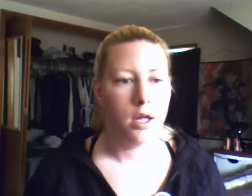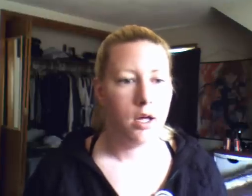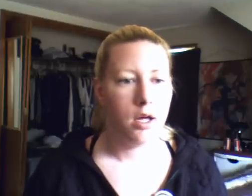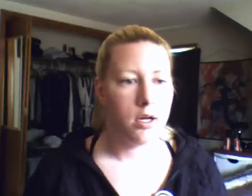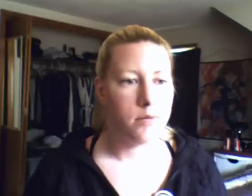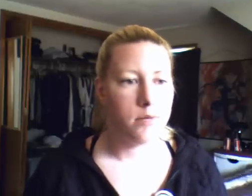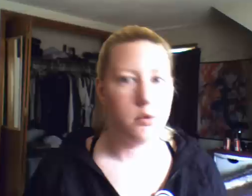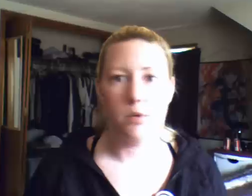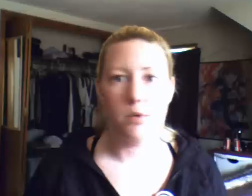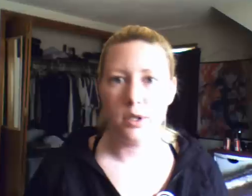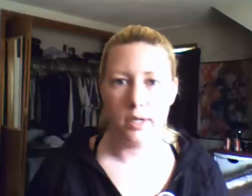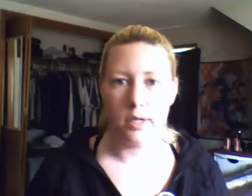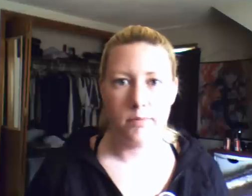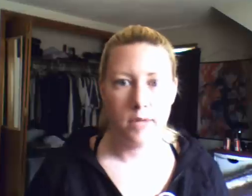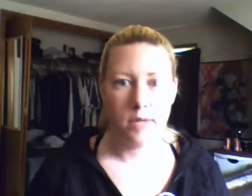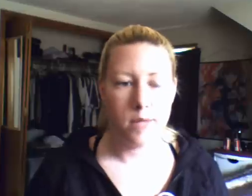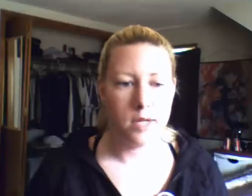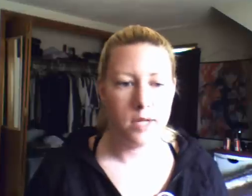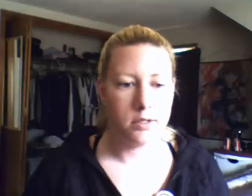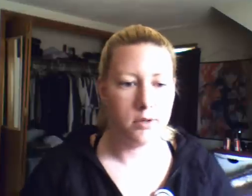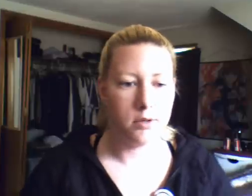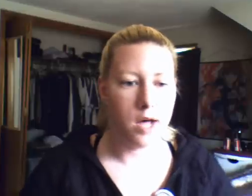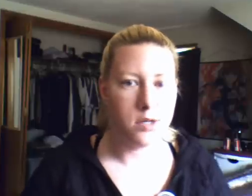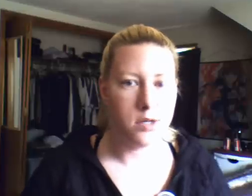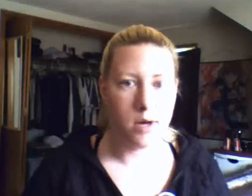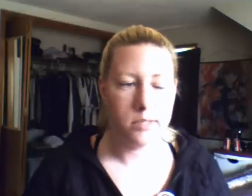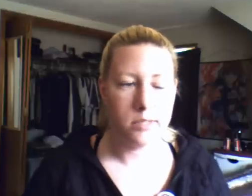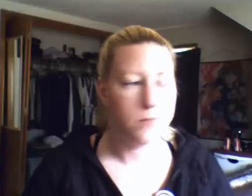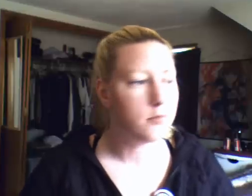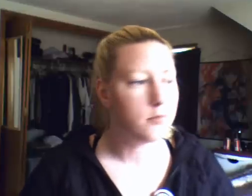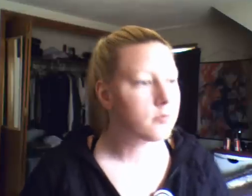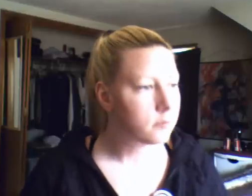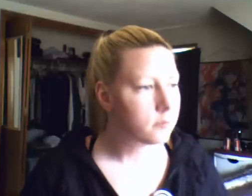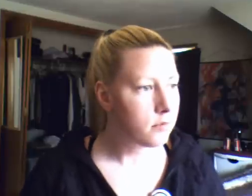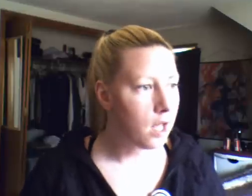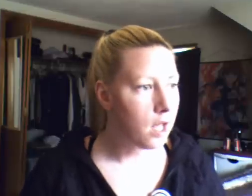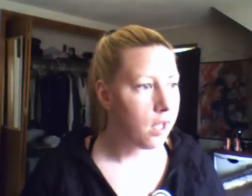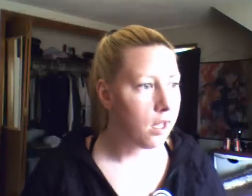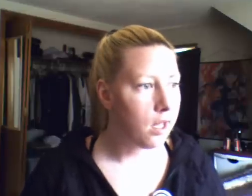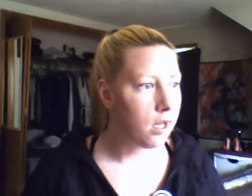no more cream I'm down to eye drops and